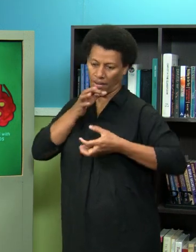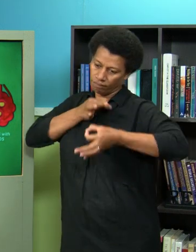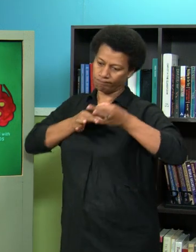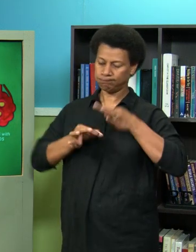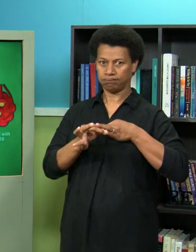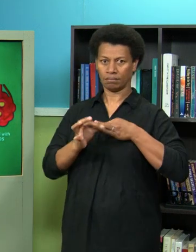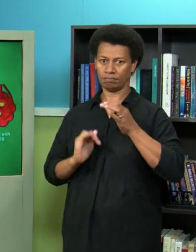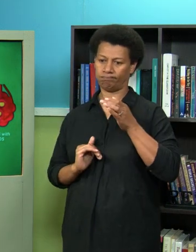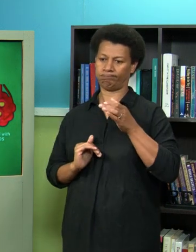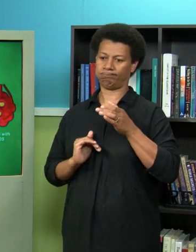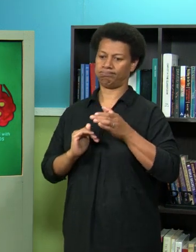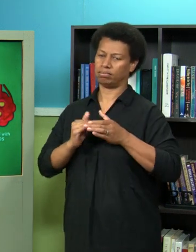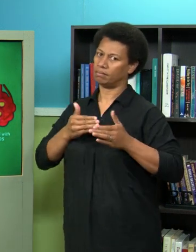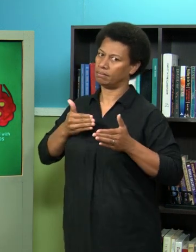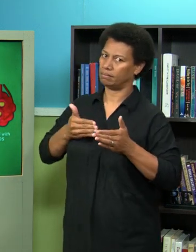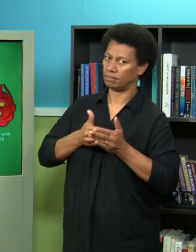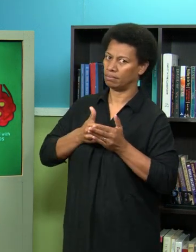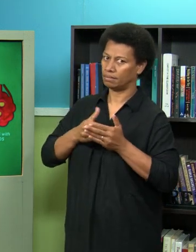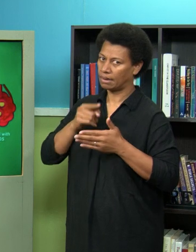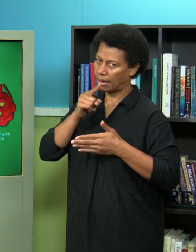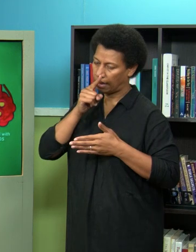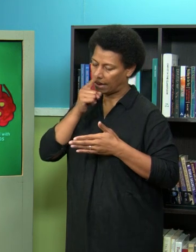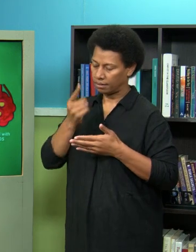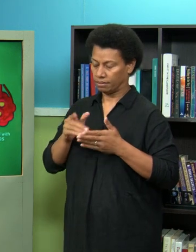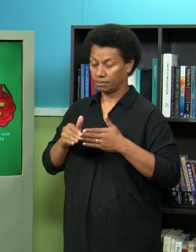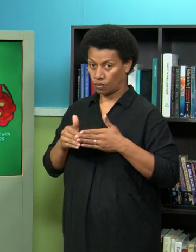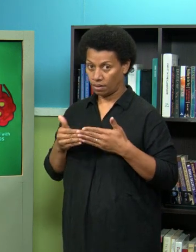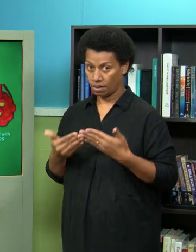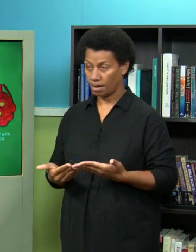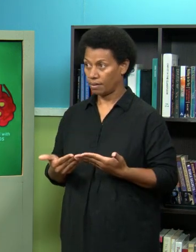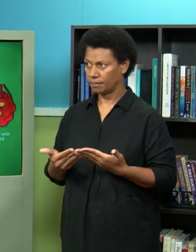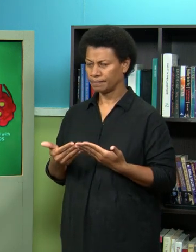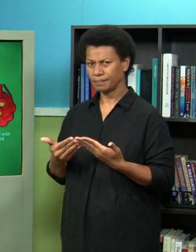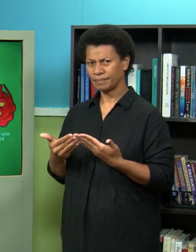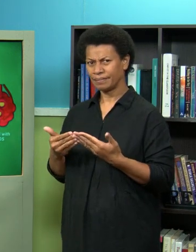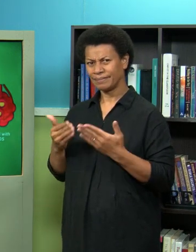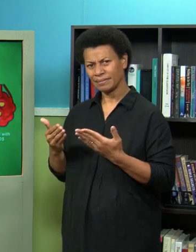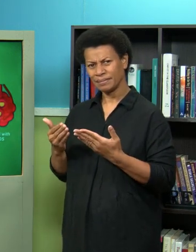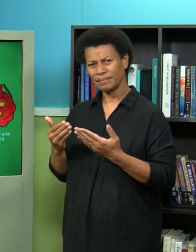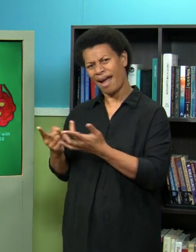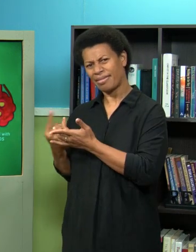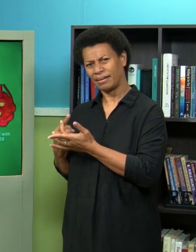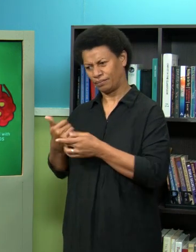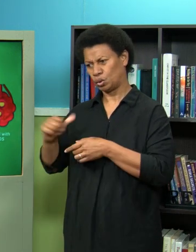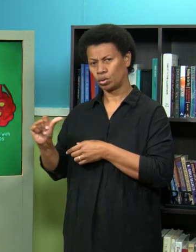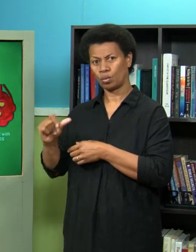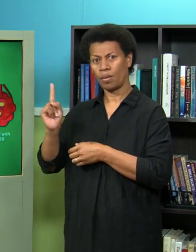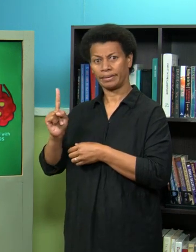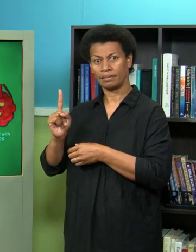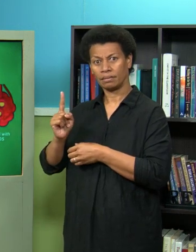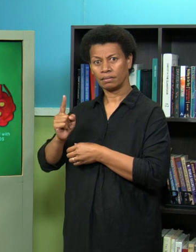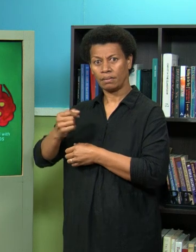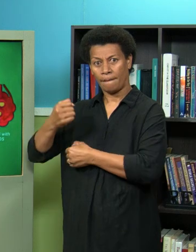patient will be on what's called a ventilator where um a machine forces air as much as it can